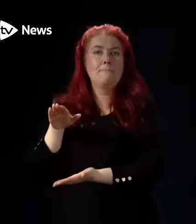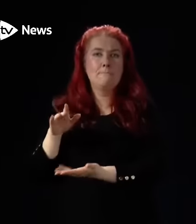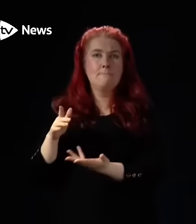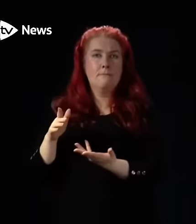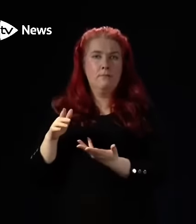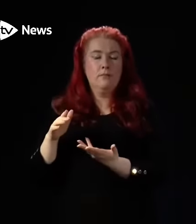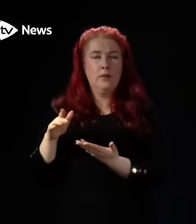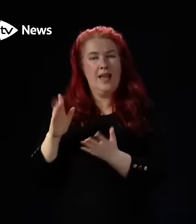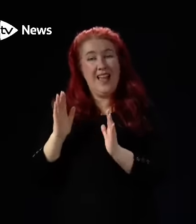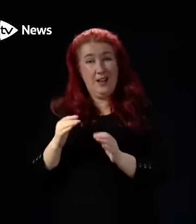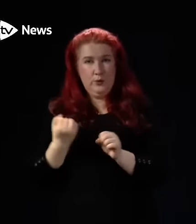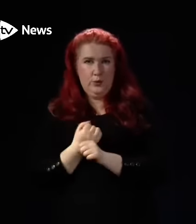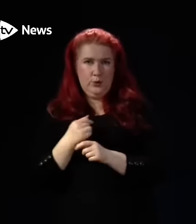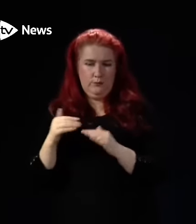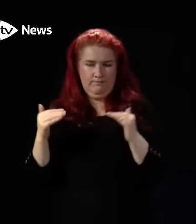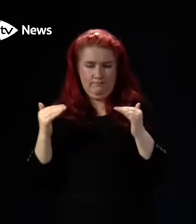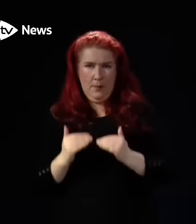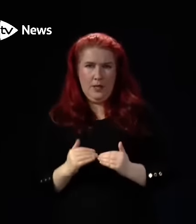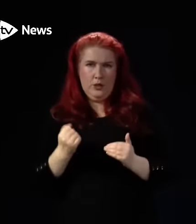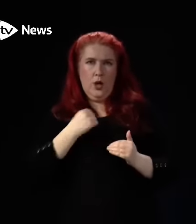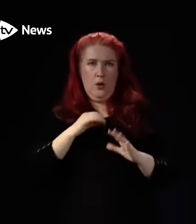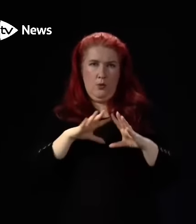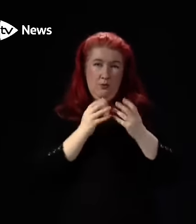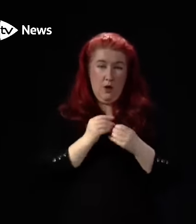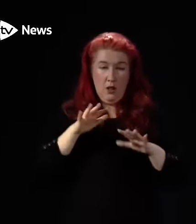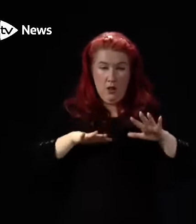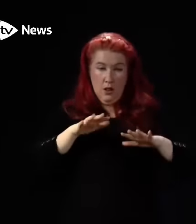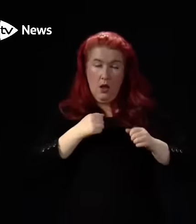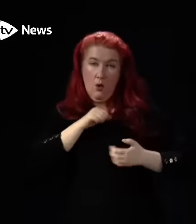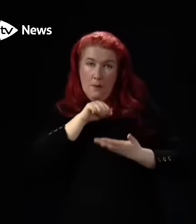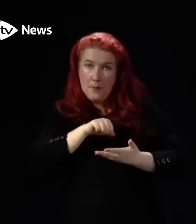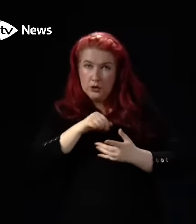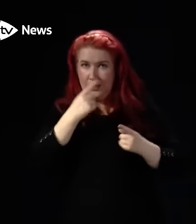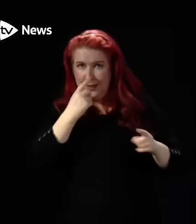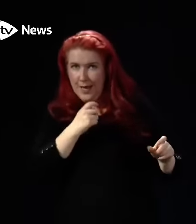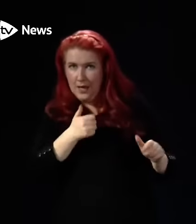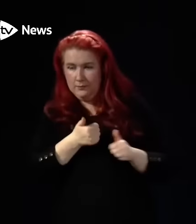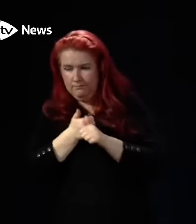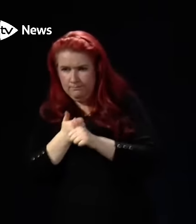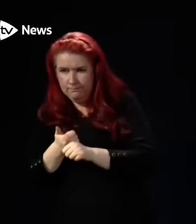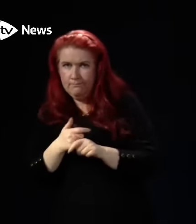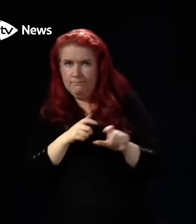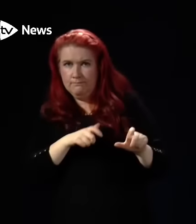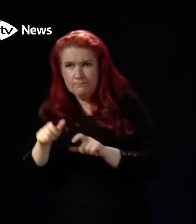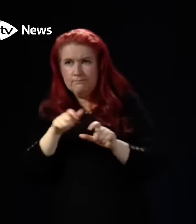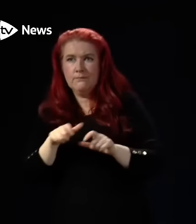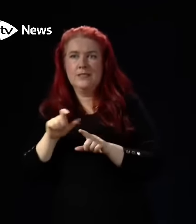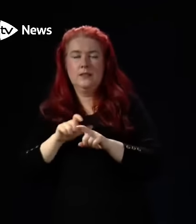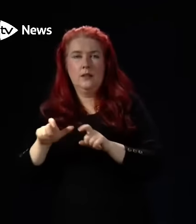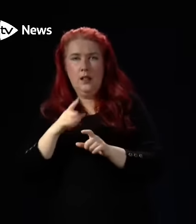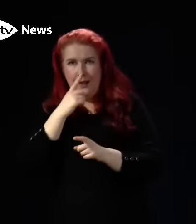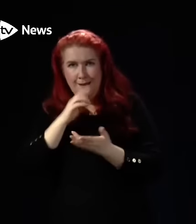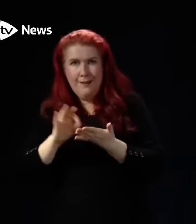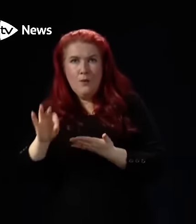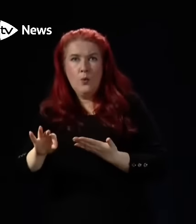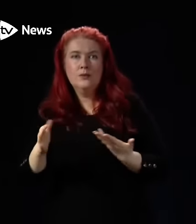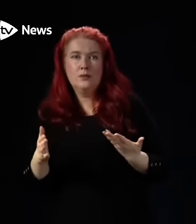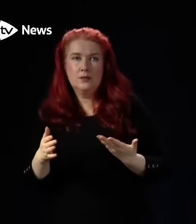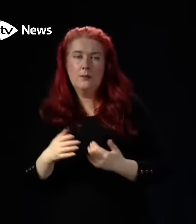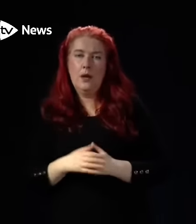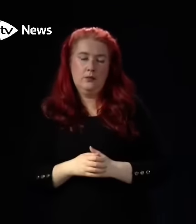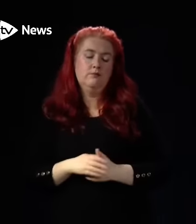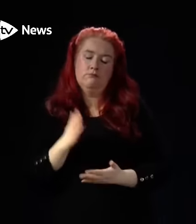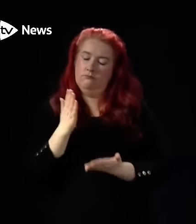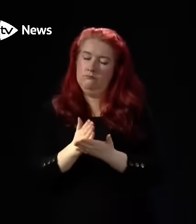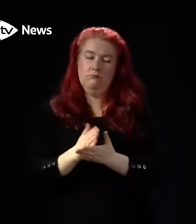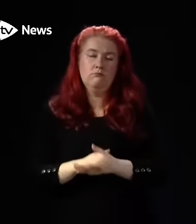a way that our overall budget can sustain and be affordable within. But there's no